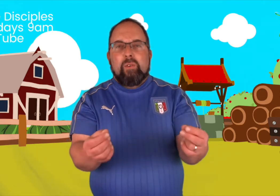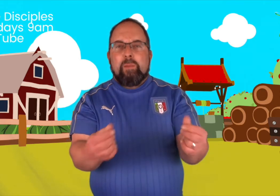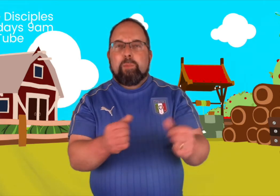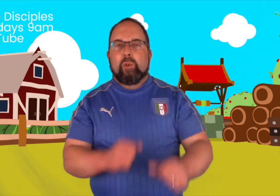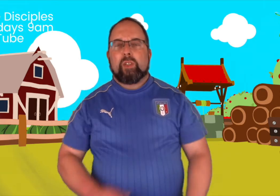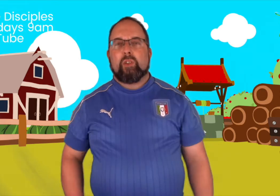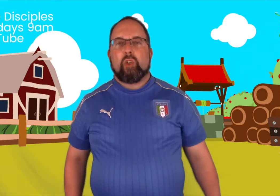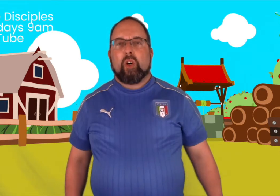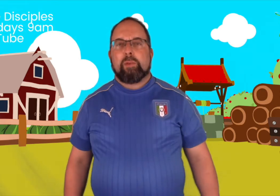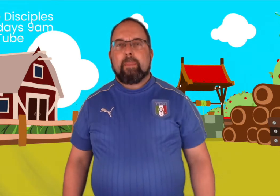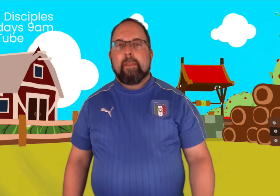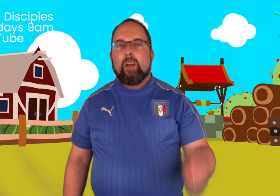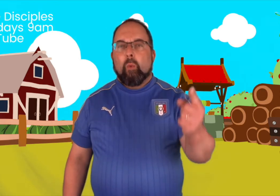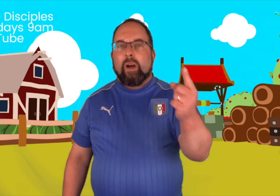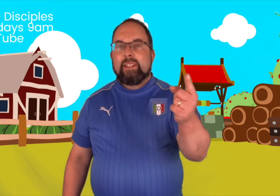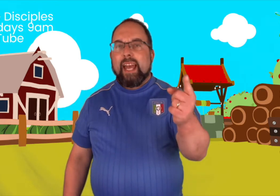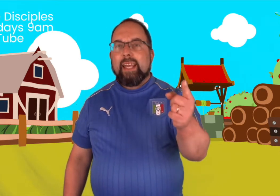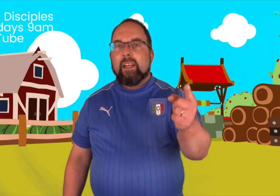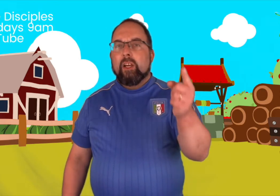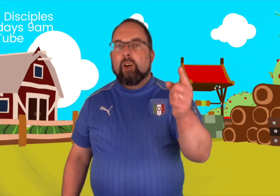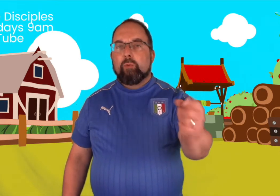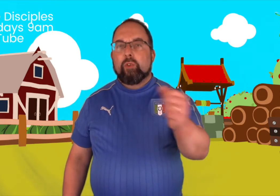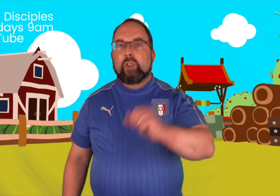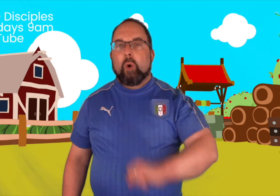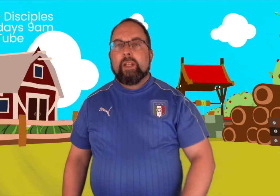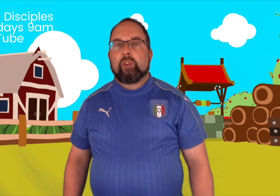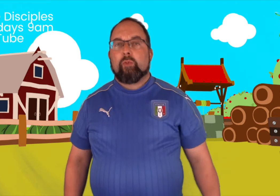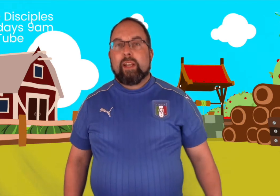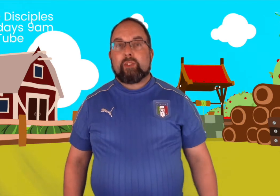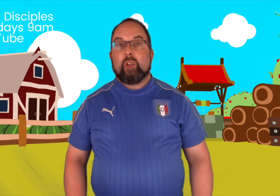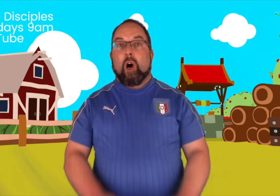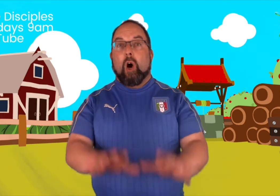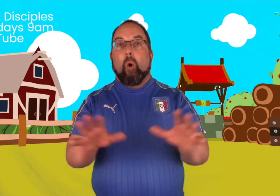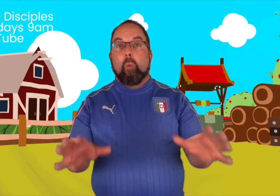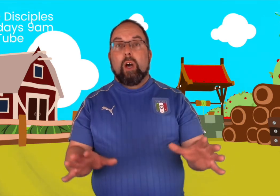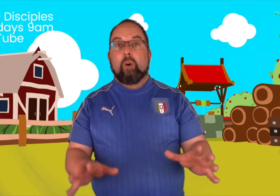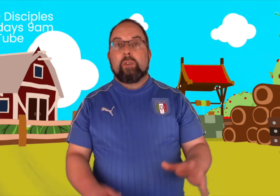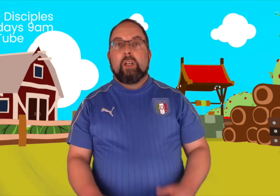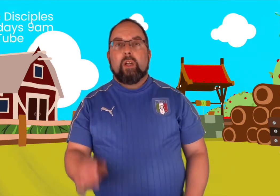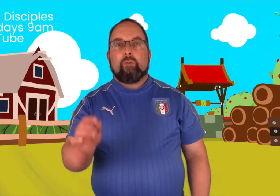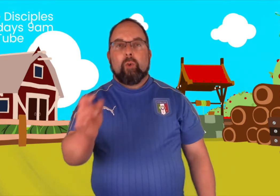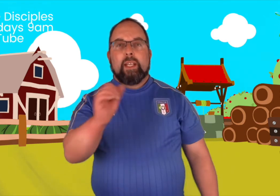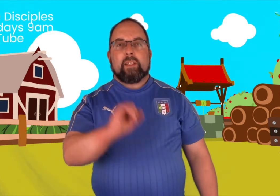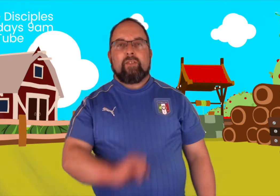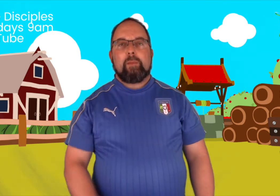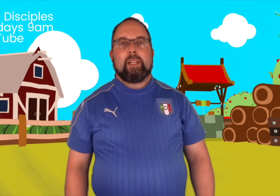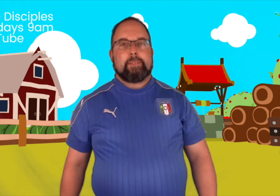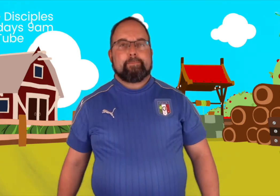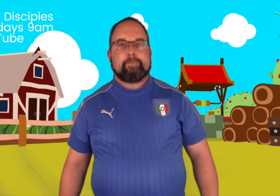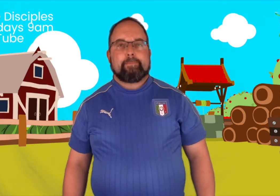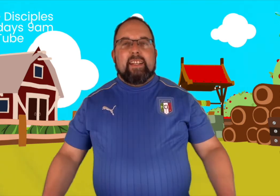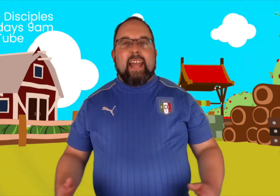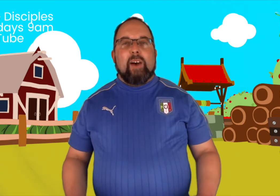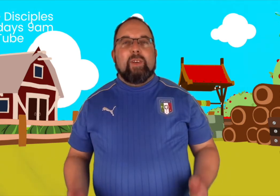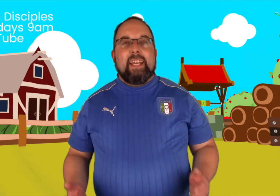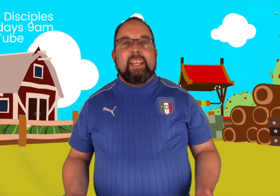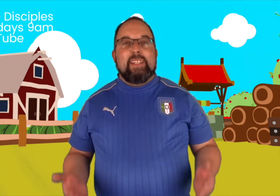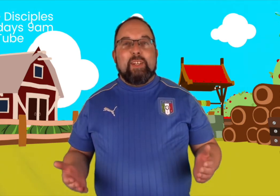important job. One day, God was going to rescue the whole world through Leah's family. Now, Leah knew